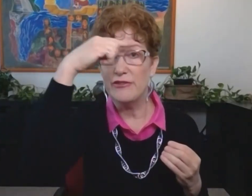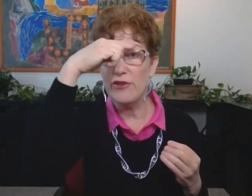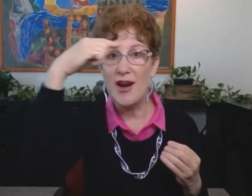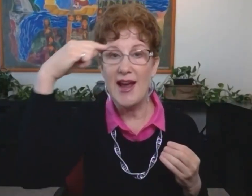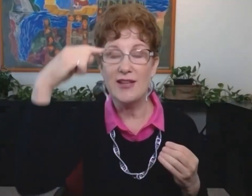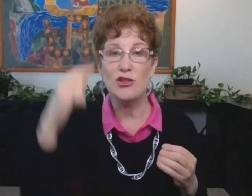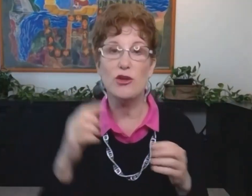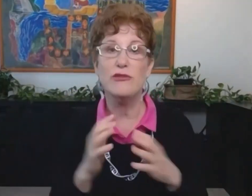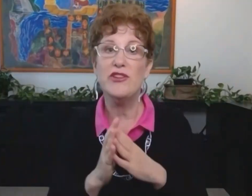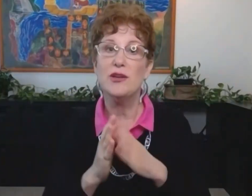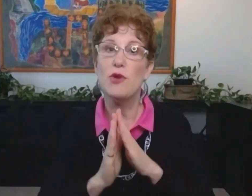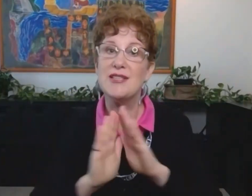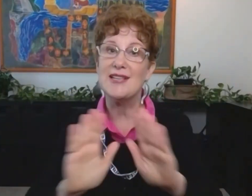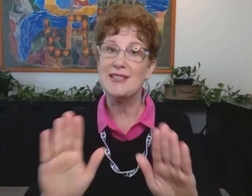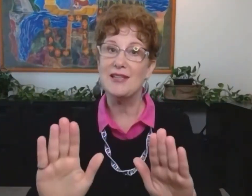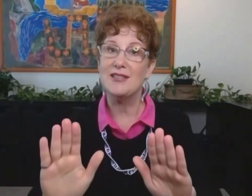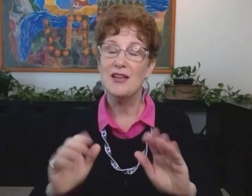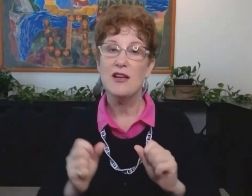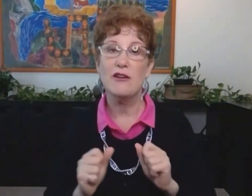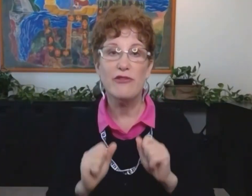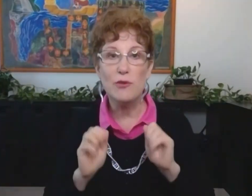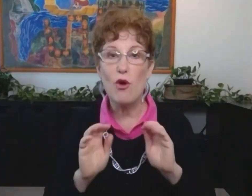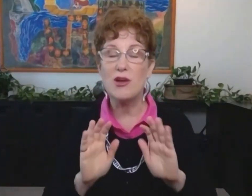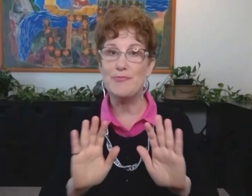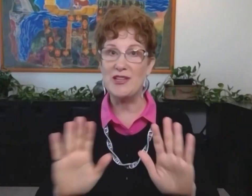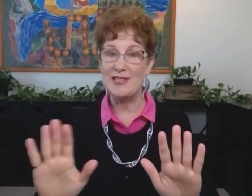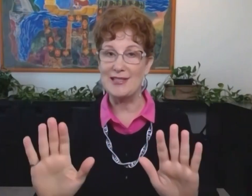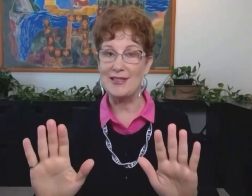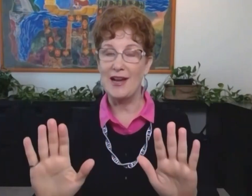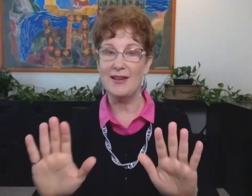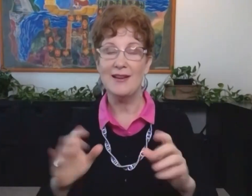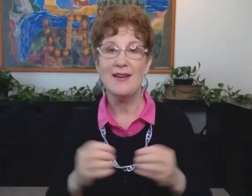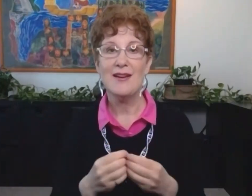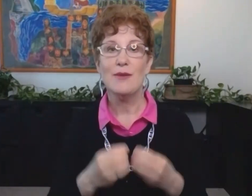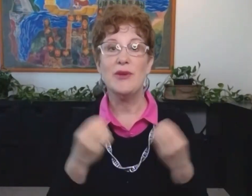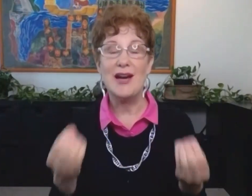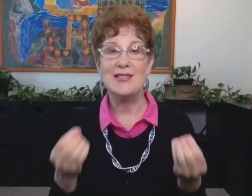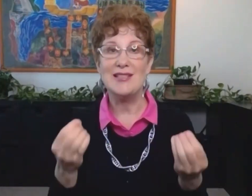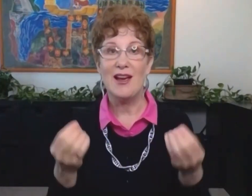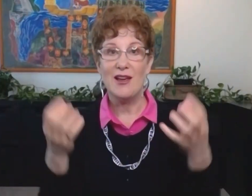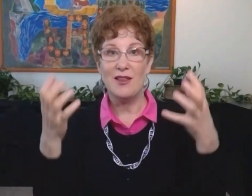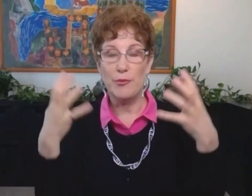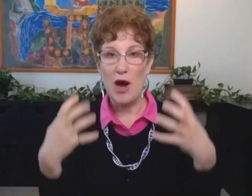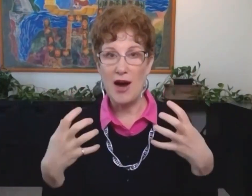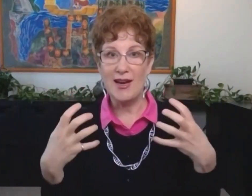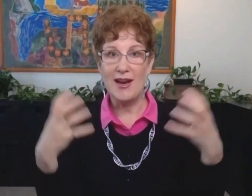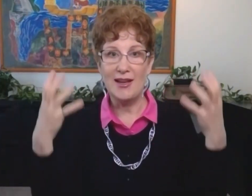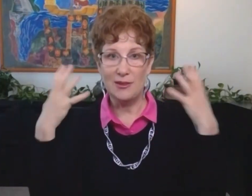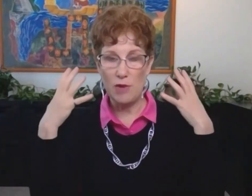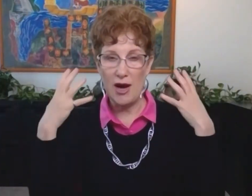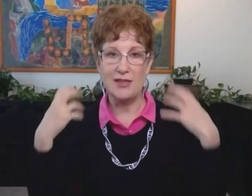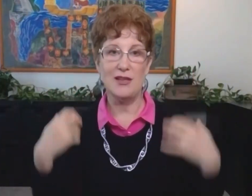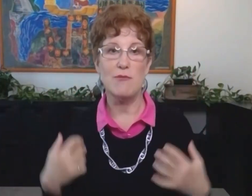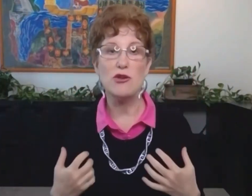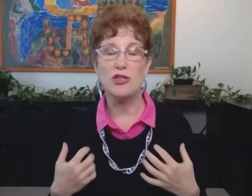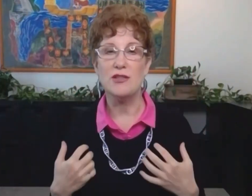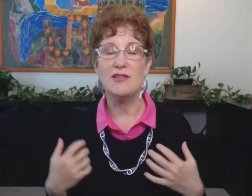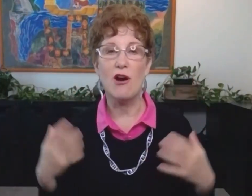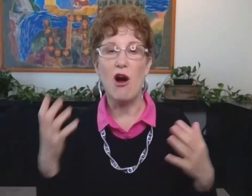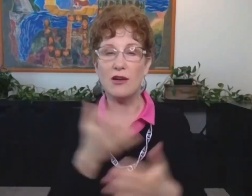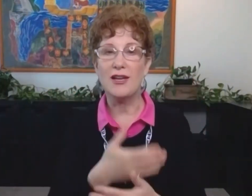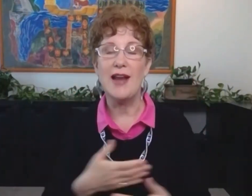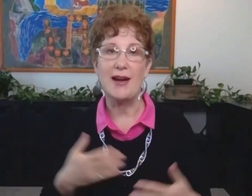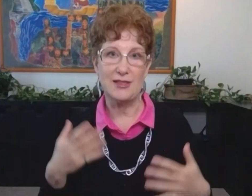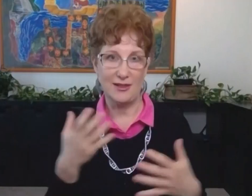person's eyes and their forehead. So you feel more distant. You feel more businesslike because the body and the mind and the